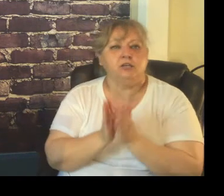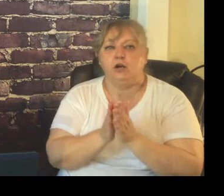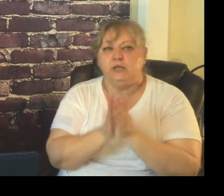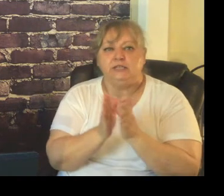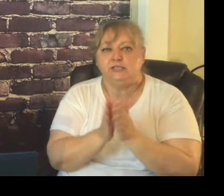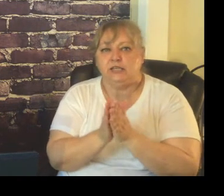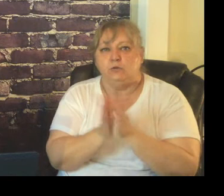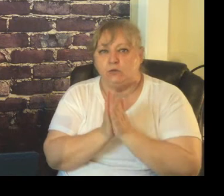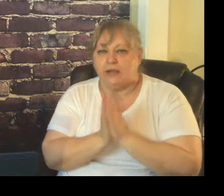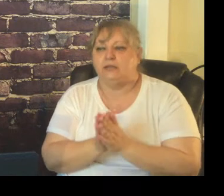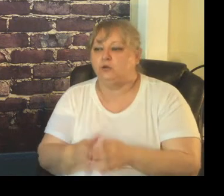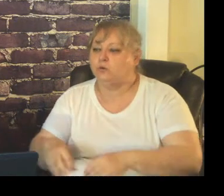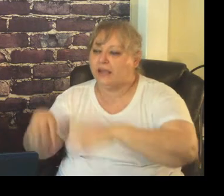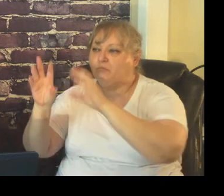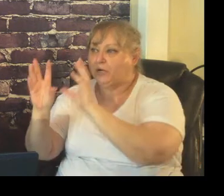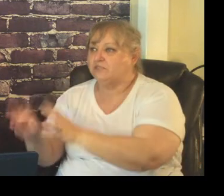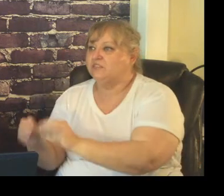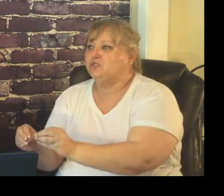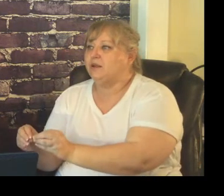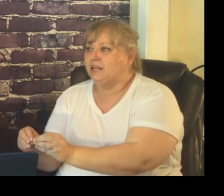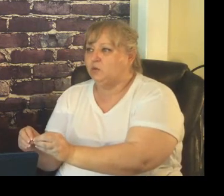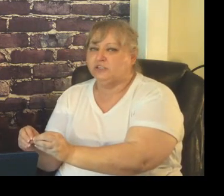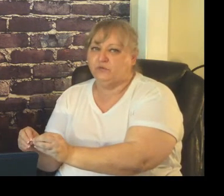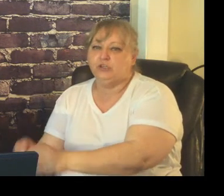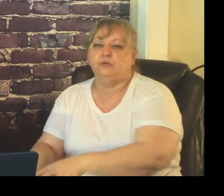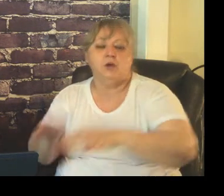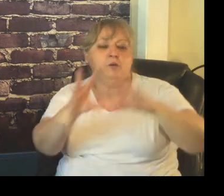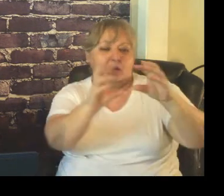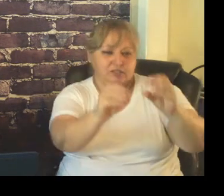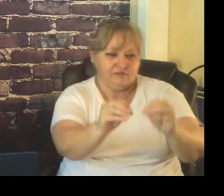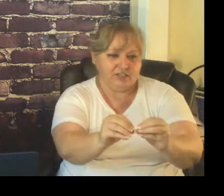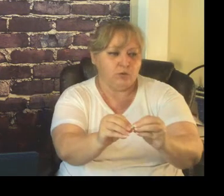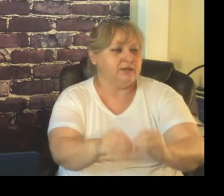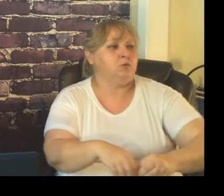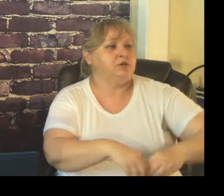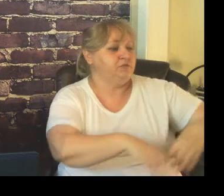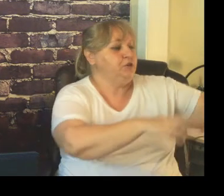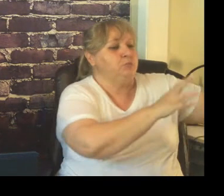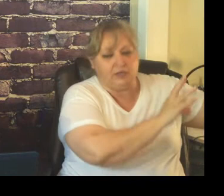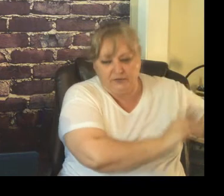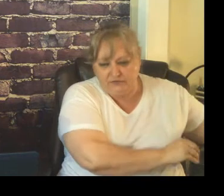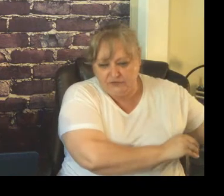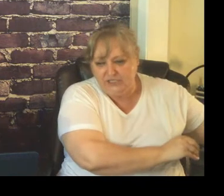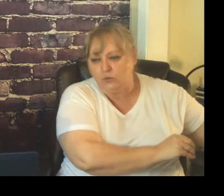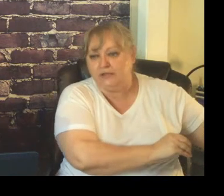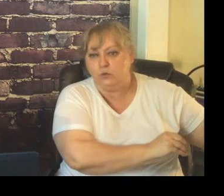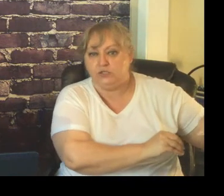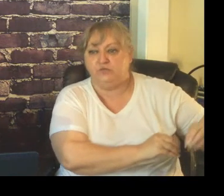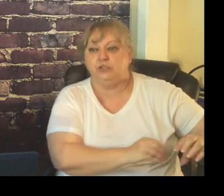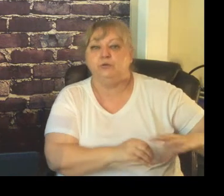going to stick with one you will have parts of this one that works for you parts of this one that works for you part of this one that works for you